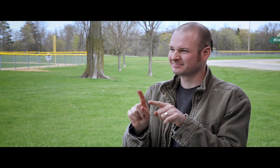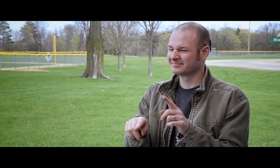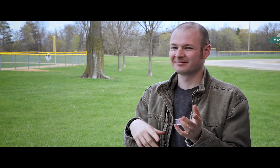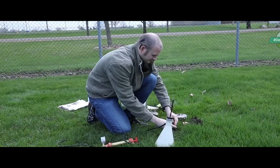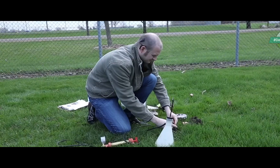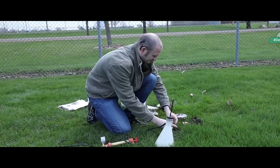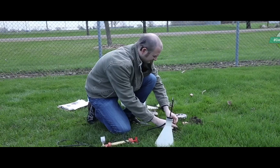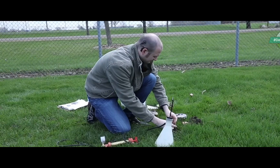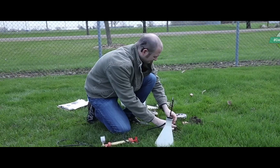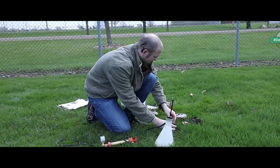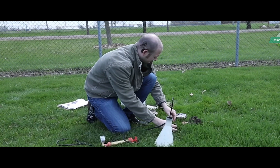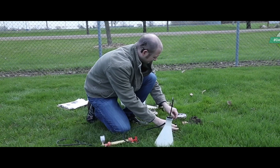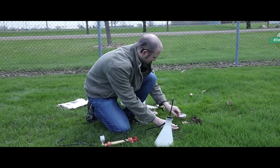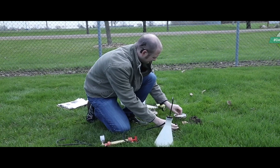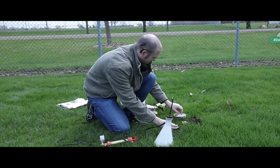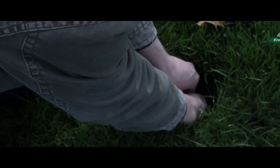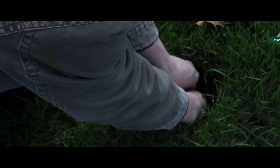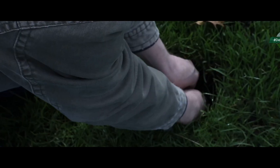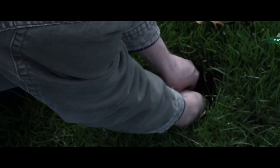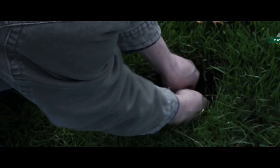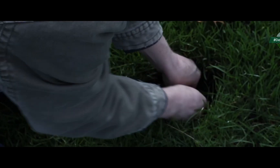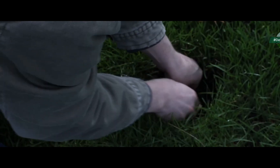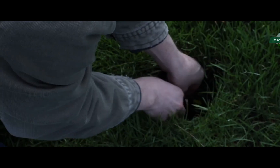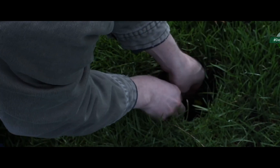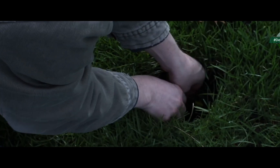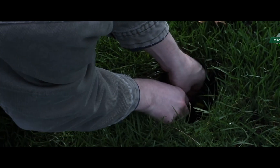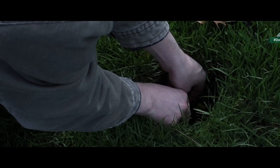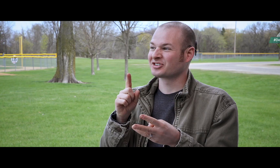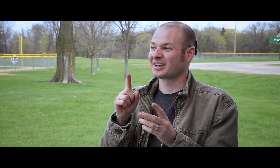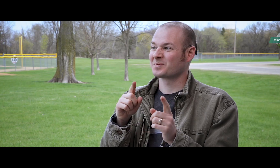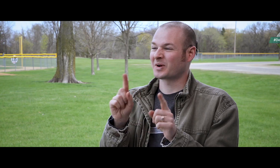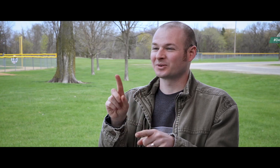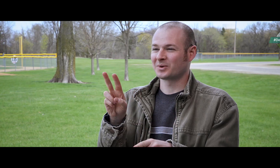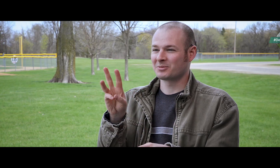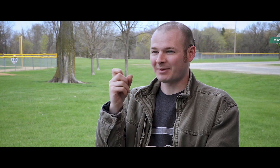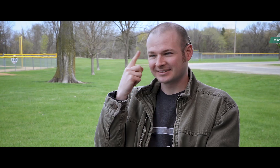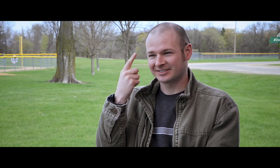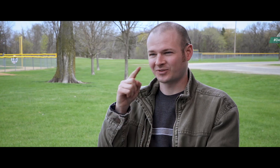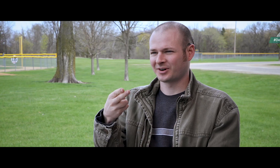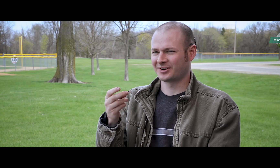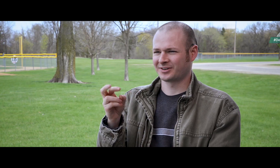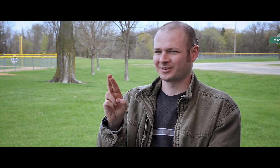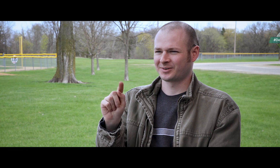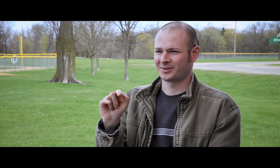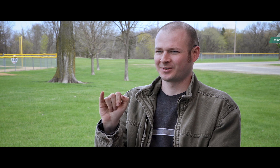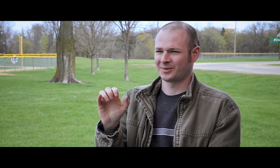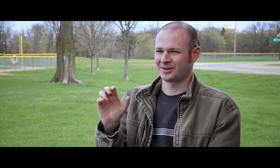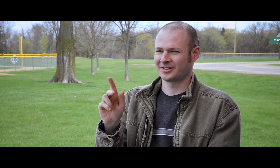to make sure the correct words are used, so I will often speak for myself. I actually went to UW-Madison to